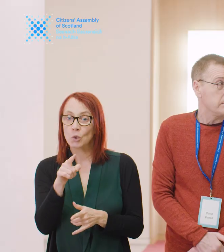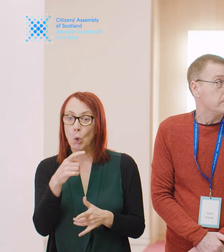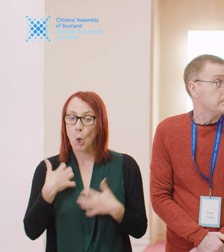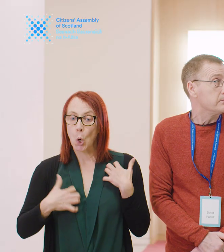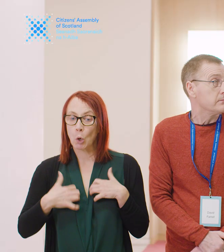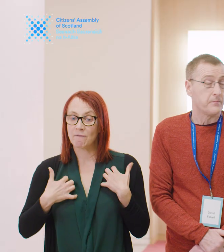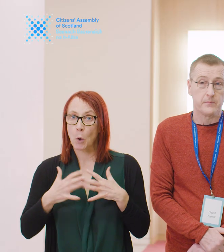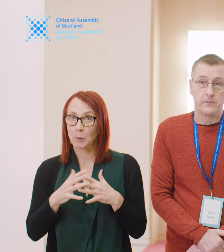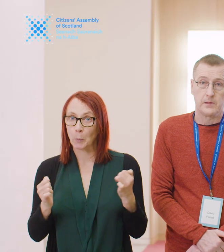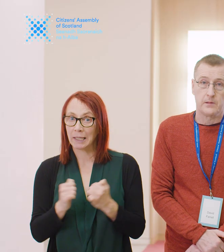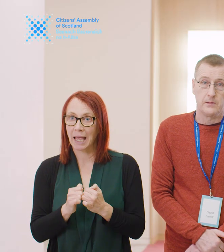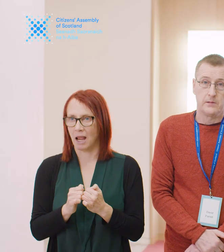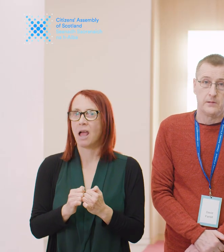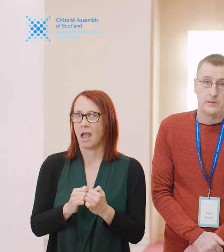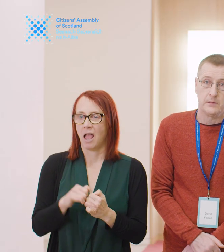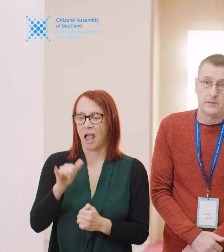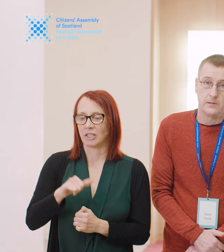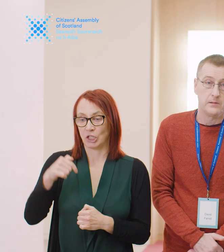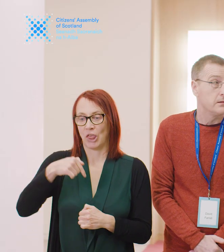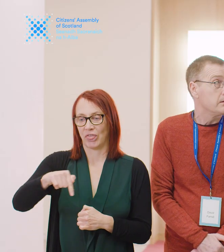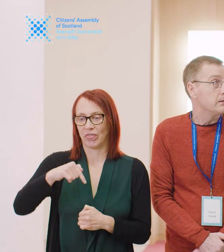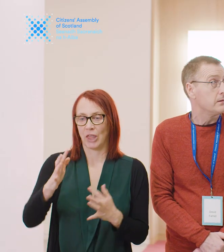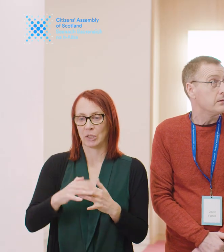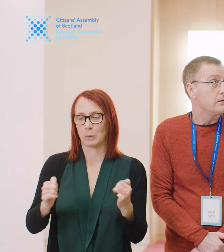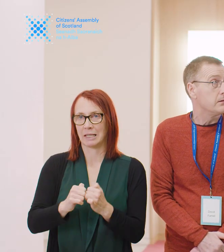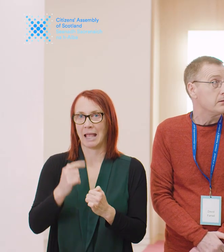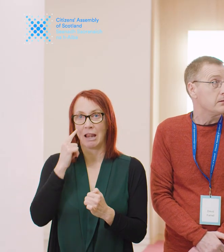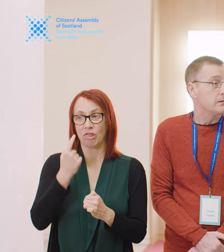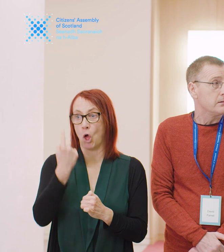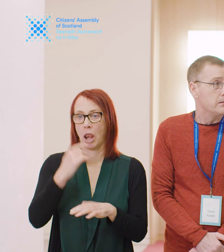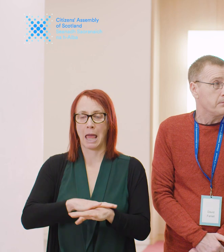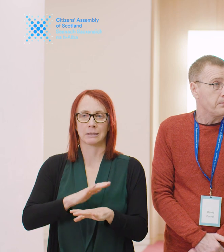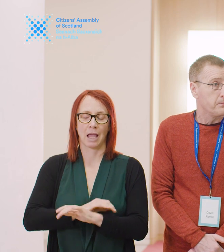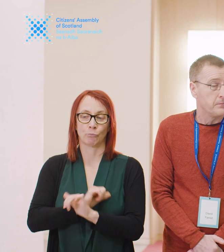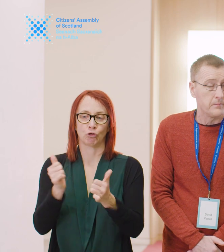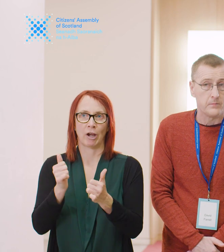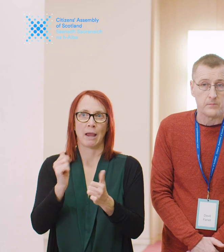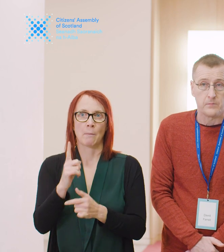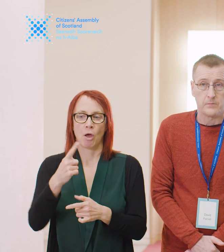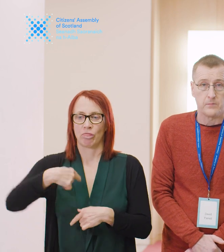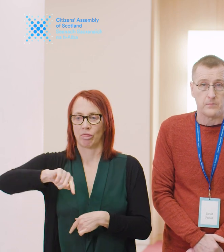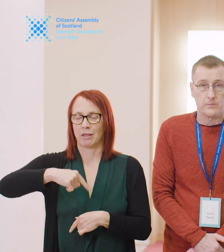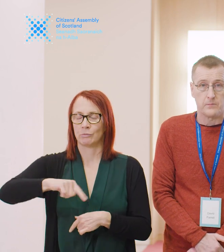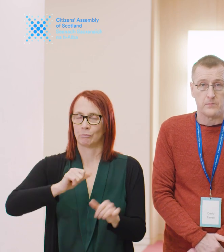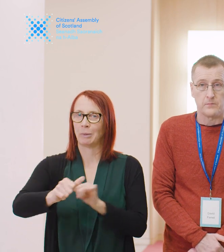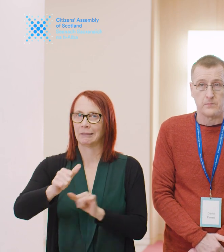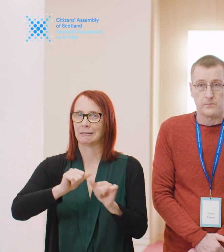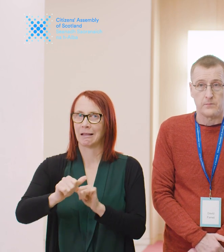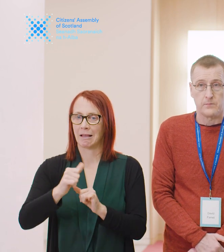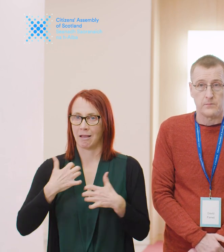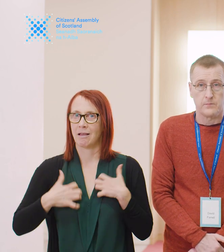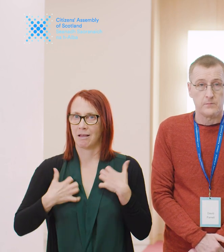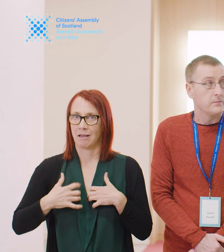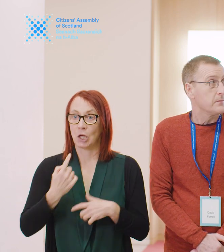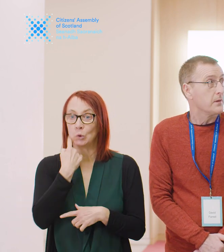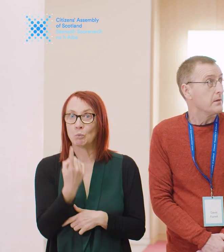I am starting to look forward to this one because I thought the last one was quite good and this one's actually been better so I look forward to